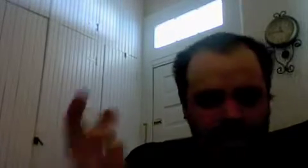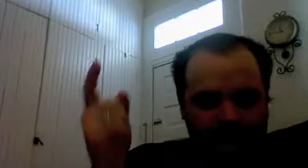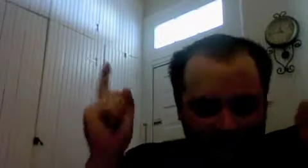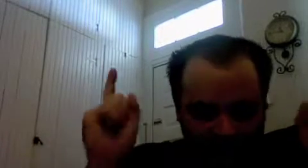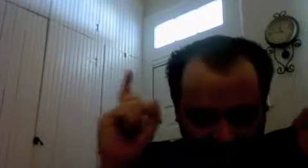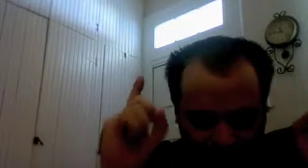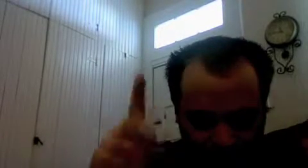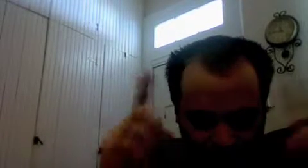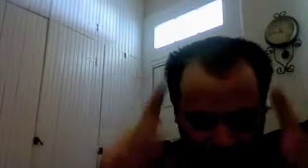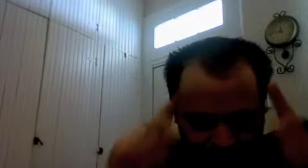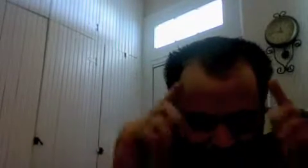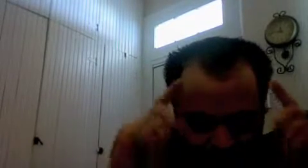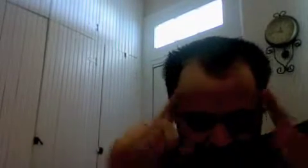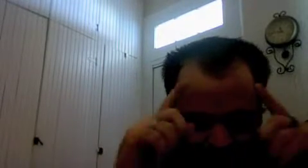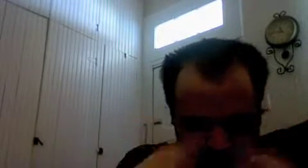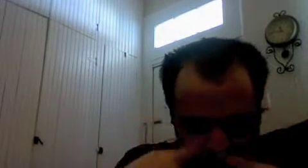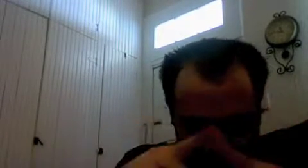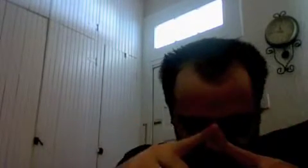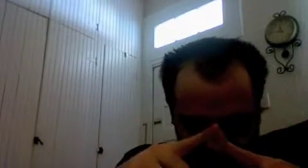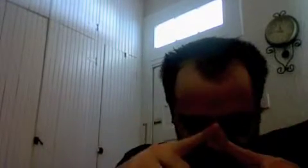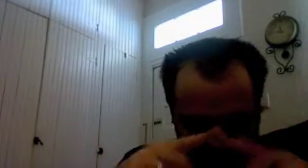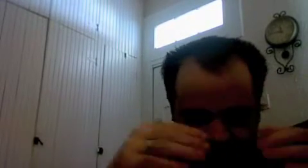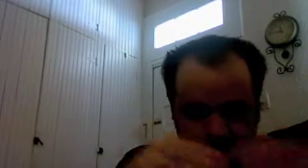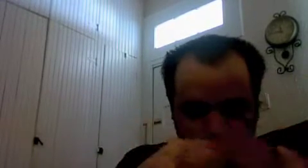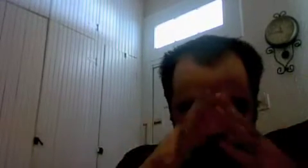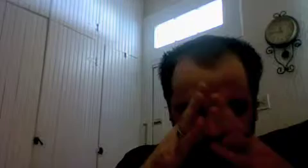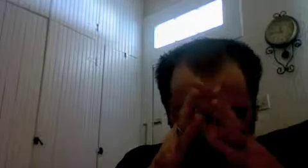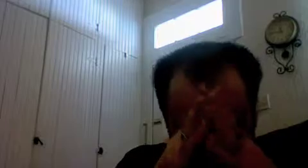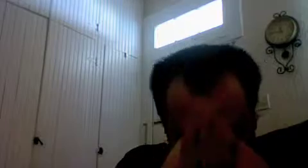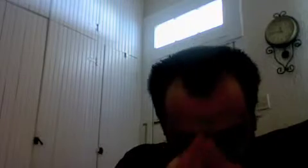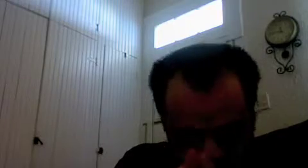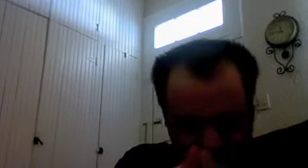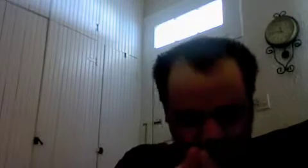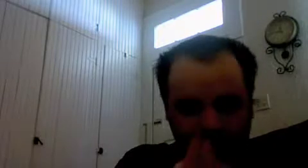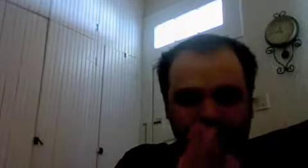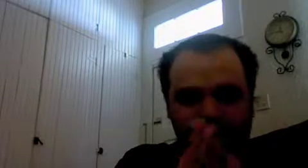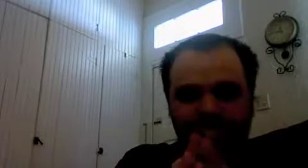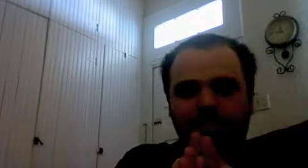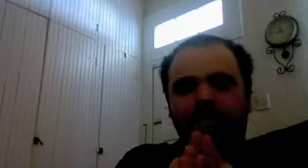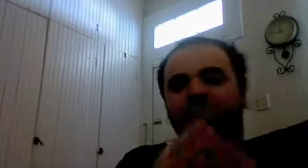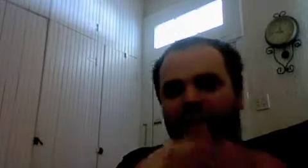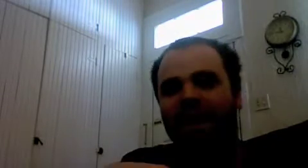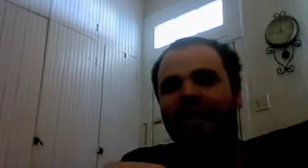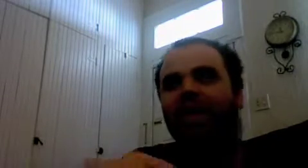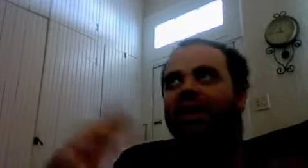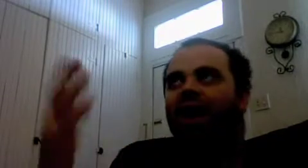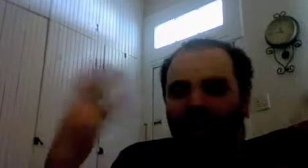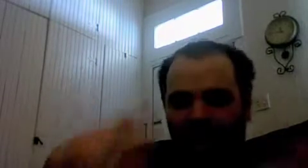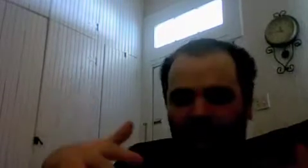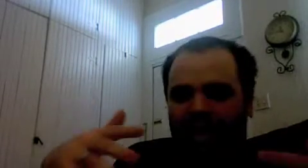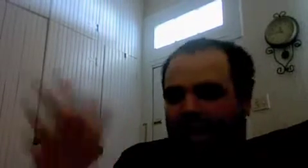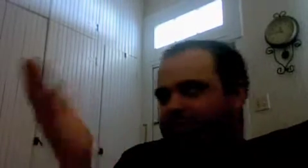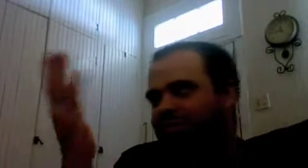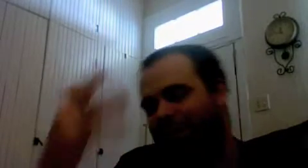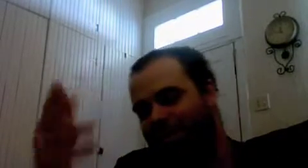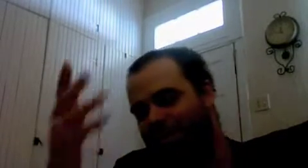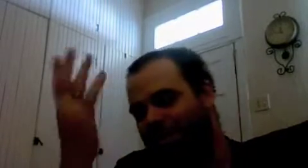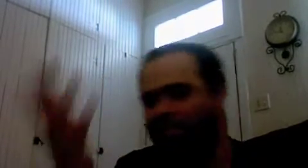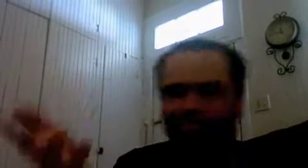and it is for this very reason the bifurcation of the simple so again i am just here i'm